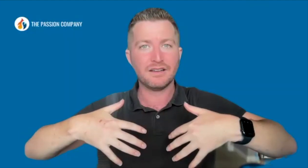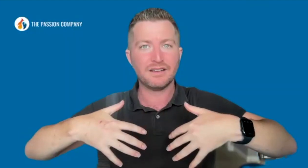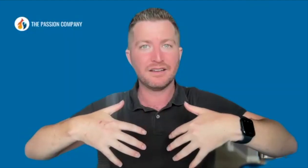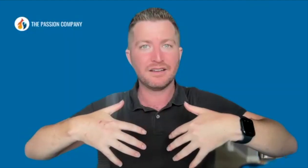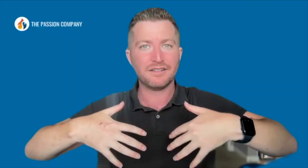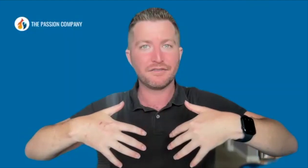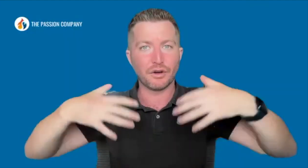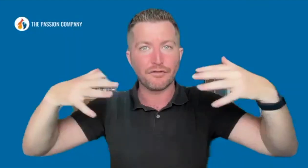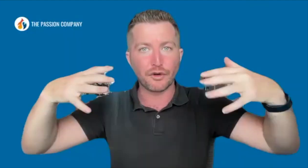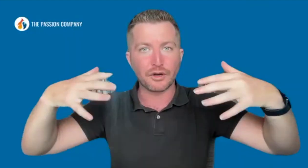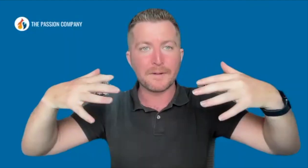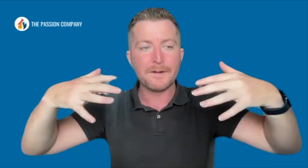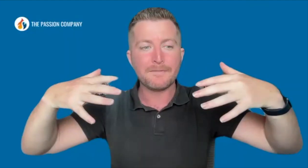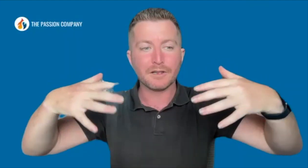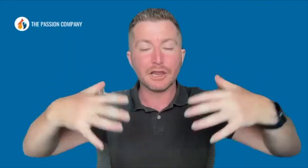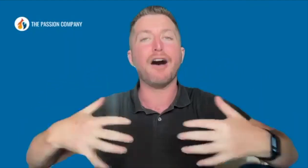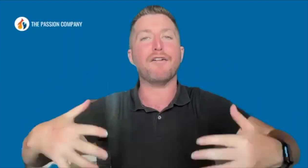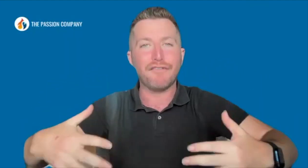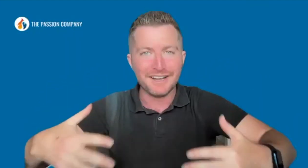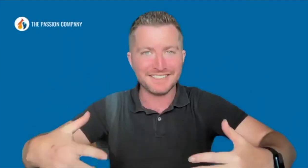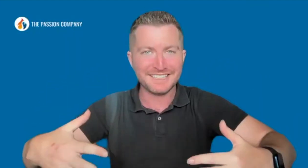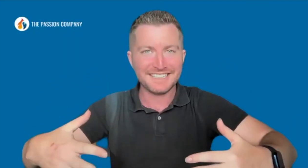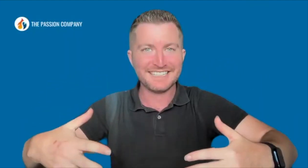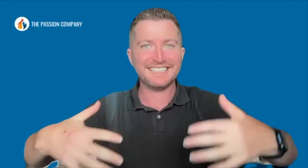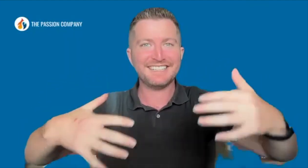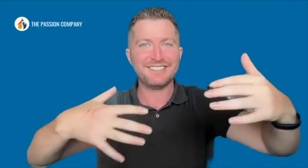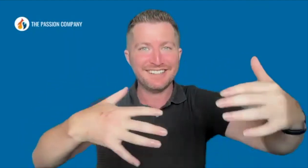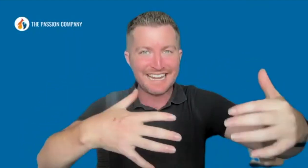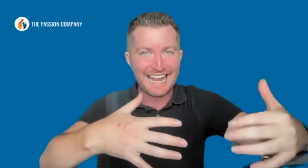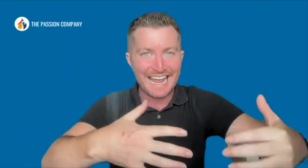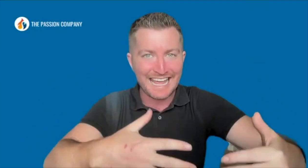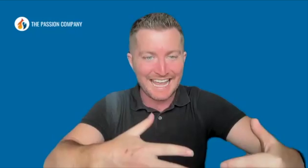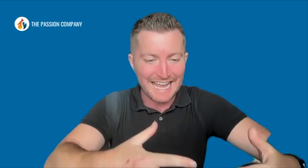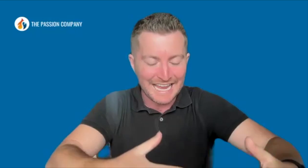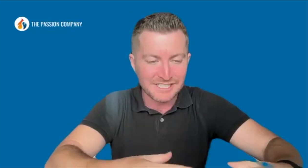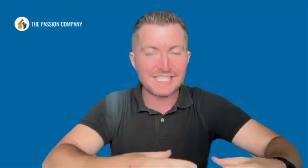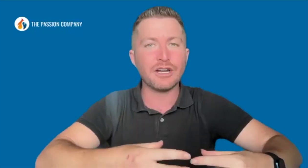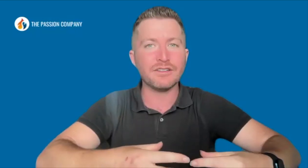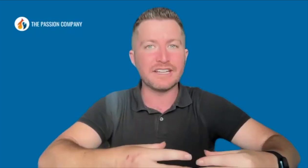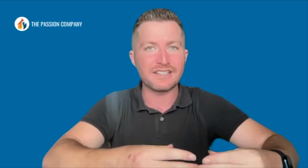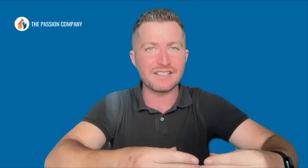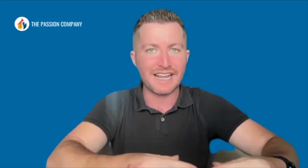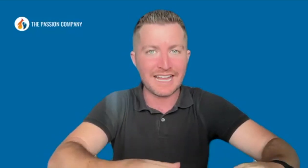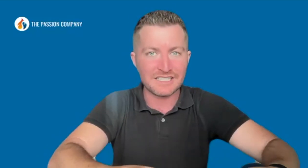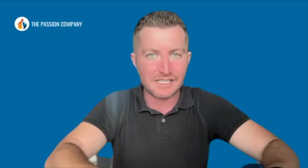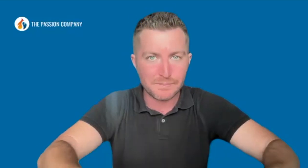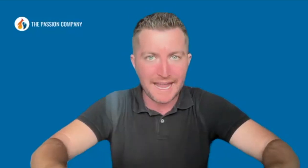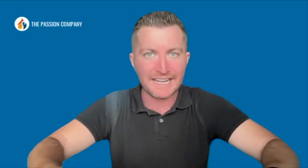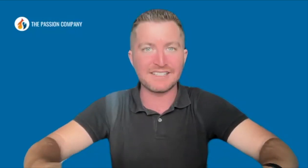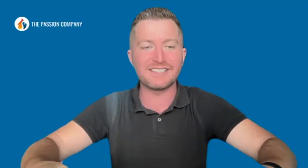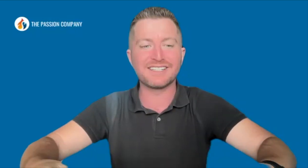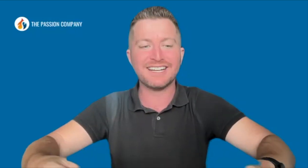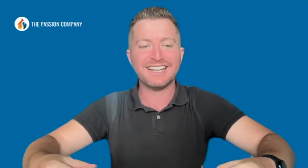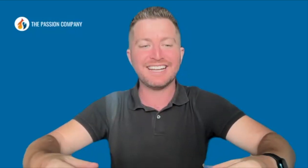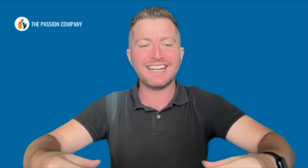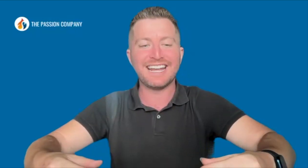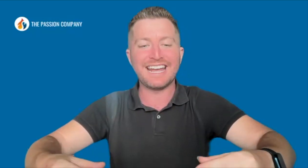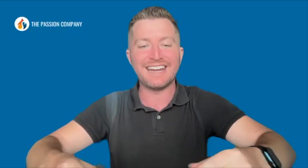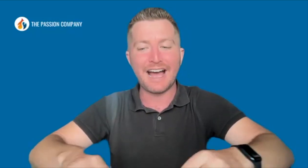For love and stillness and space. And now